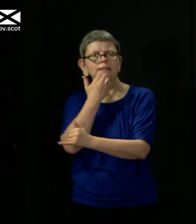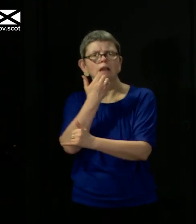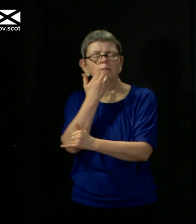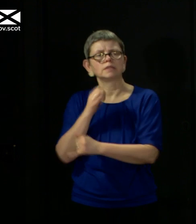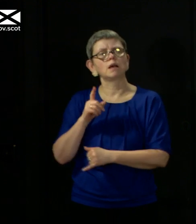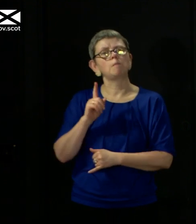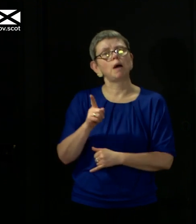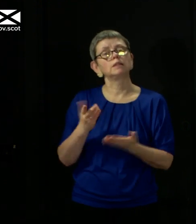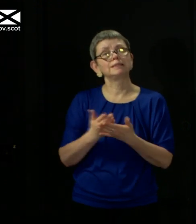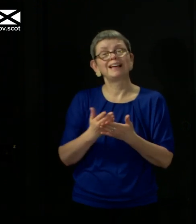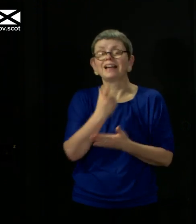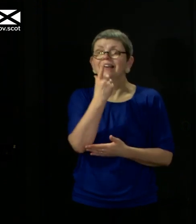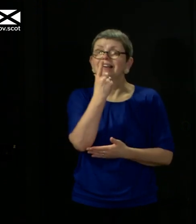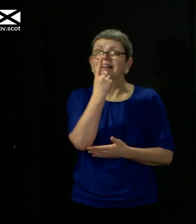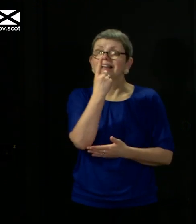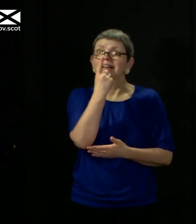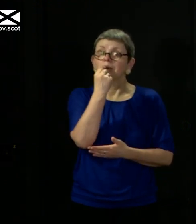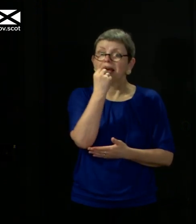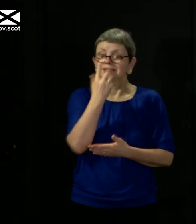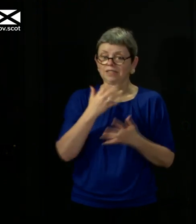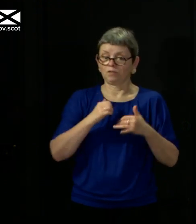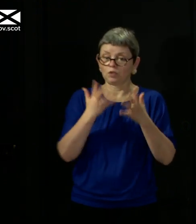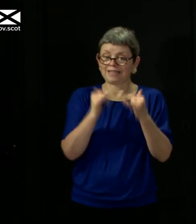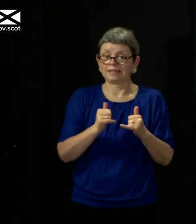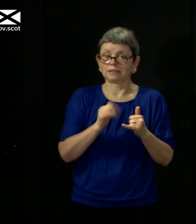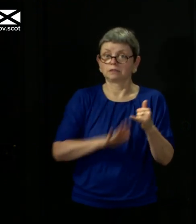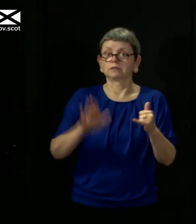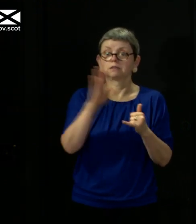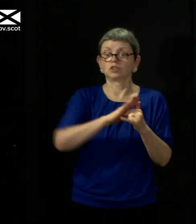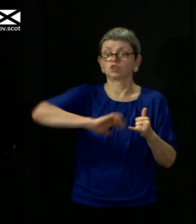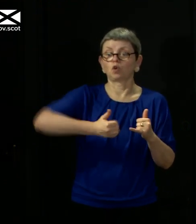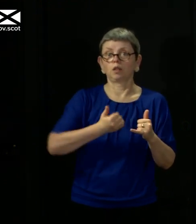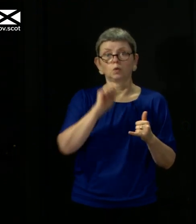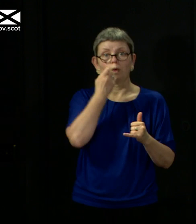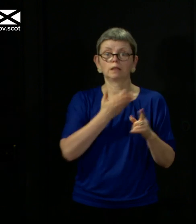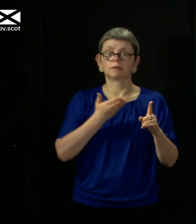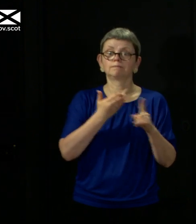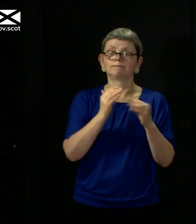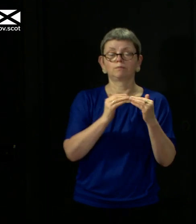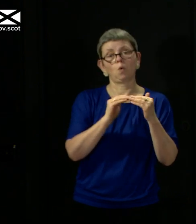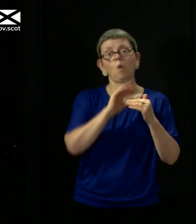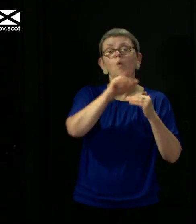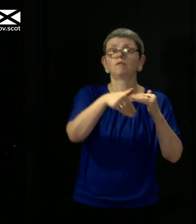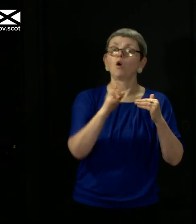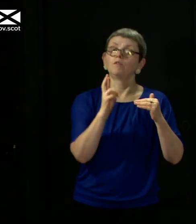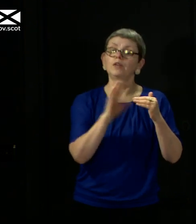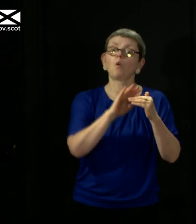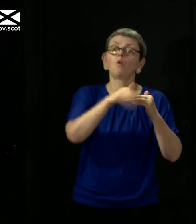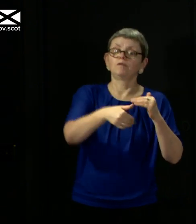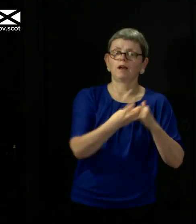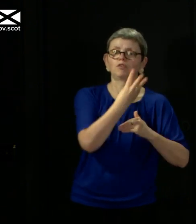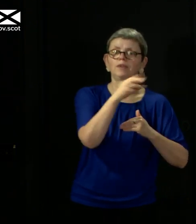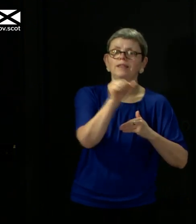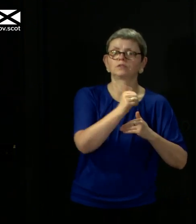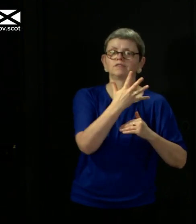tests hits the 3,500 target that we set. And I hope it will go beyond that. But more importantly, we're,